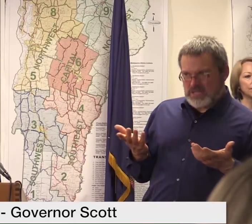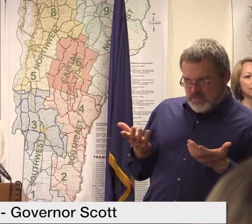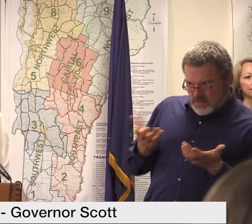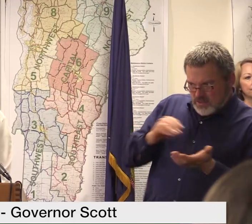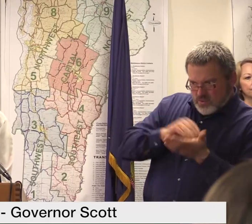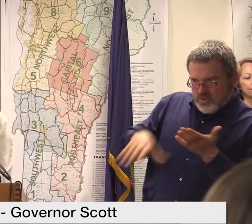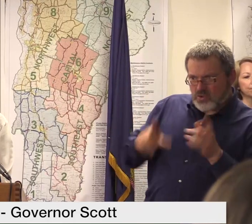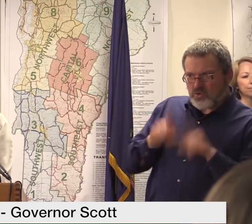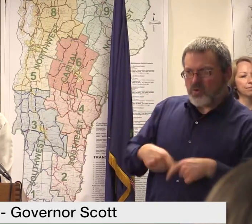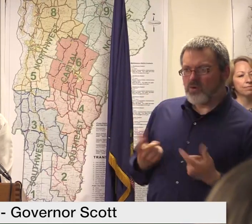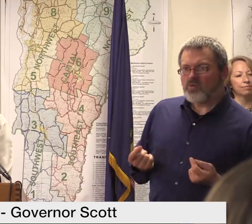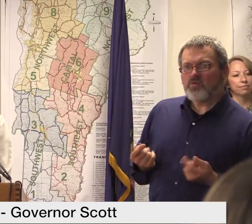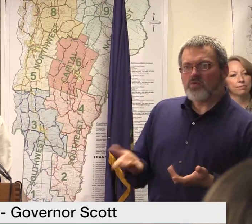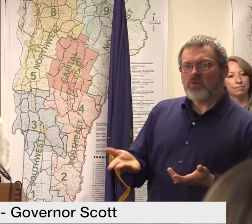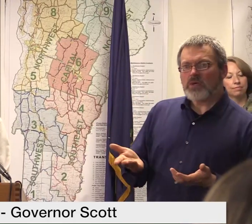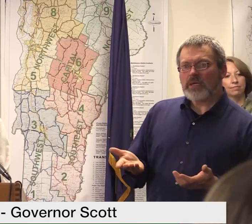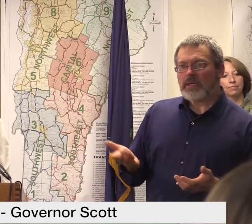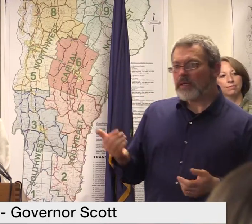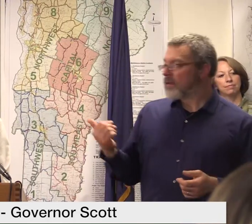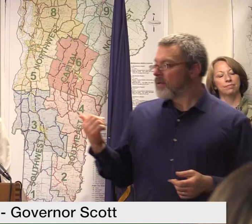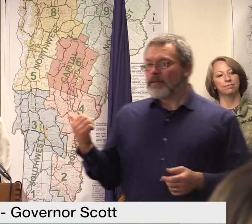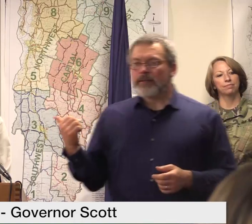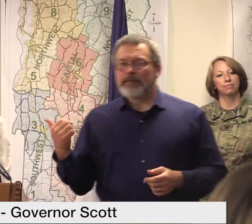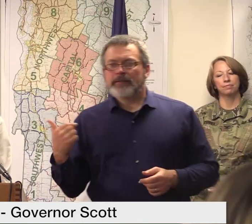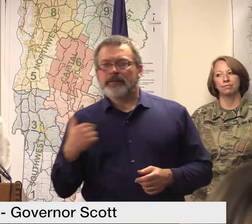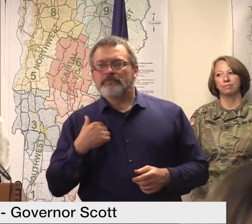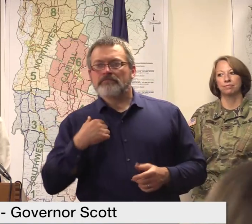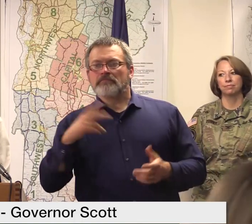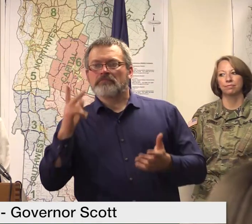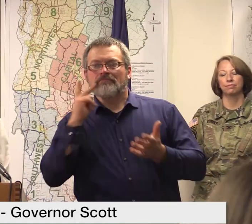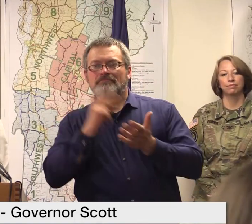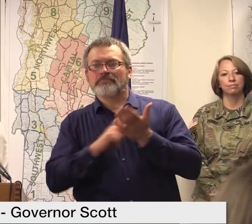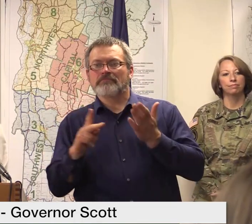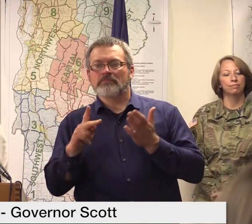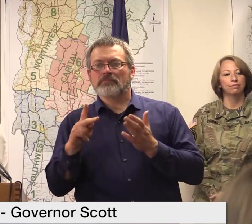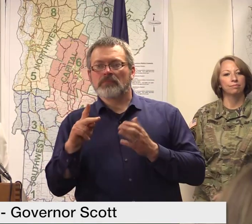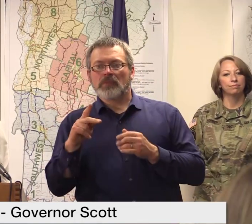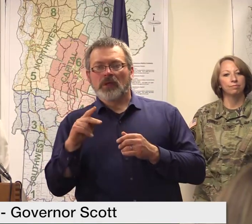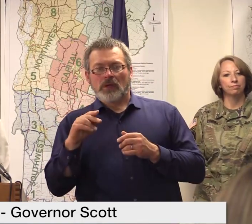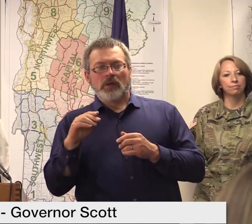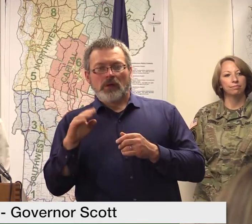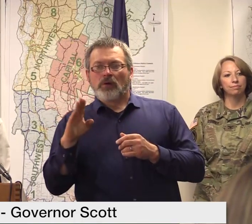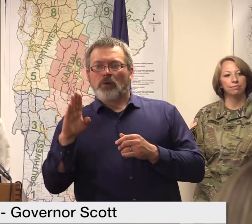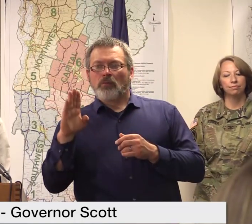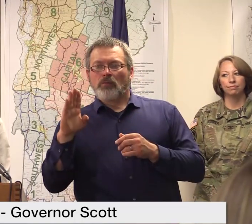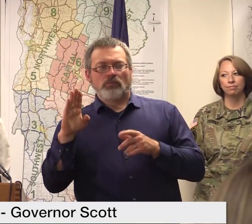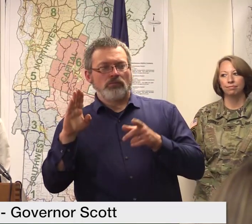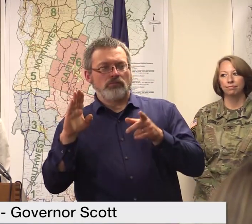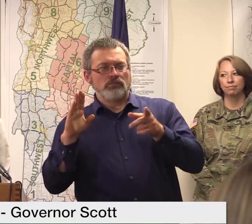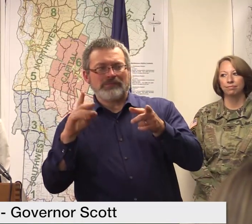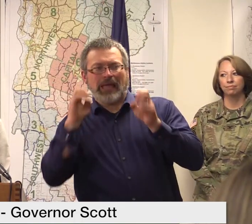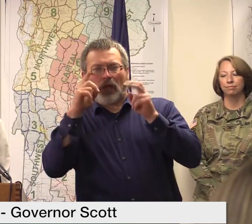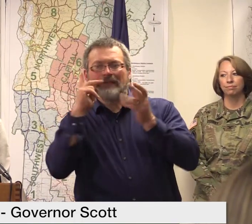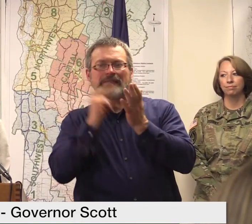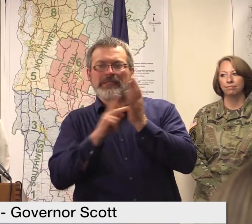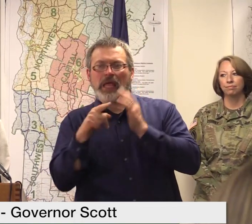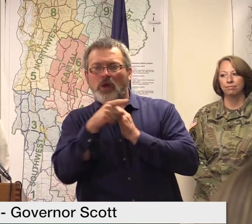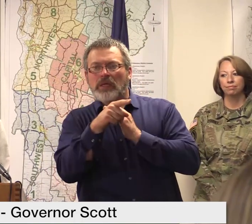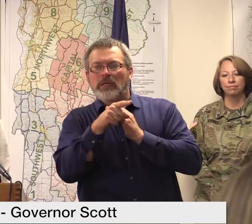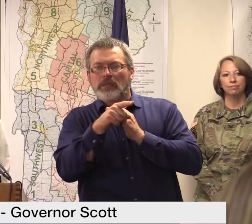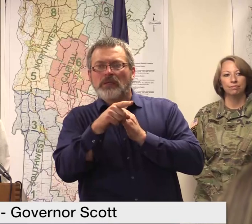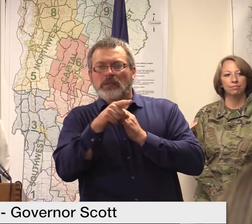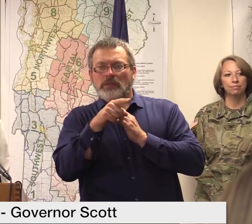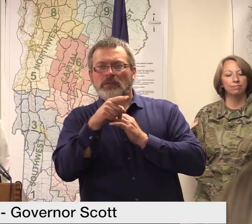Secretary Boucher I think you have provided a couple of numbers what six or seven schools that were heavily impacted